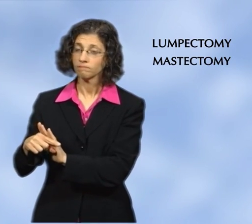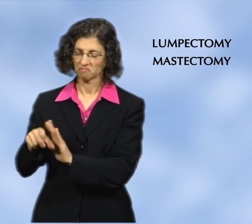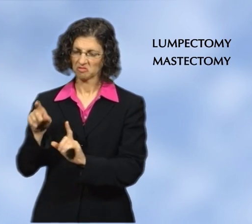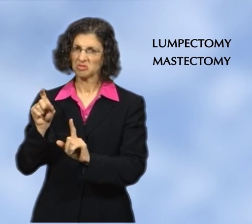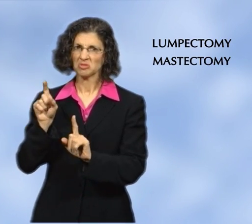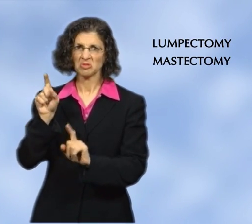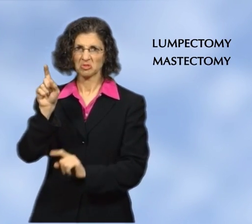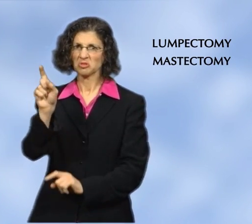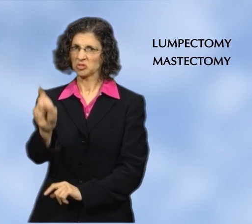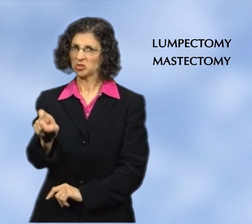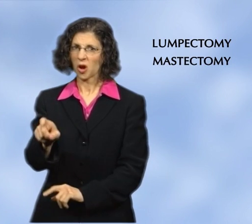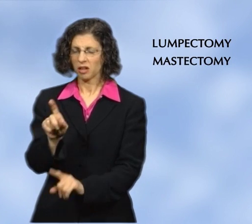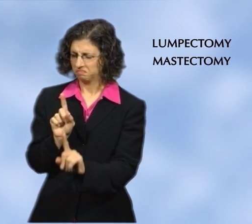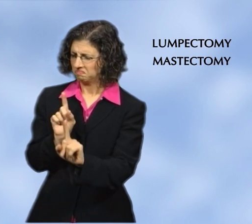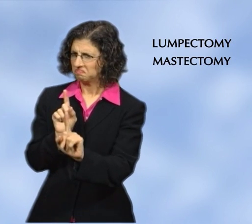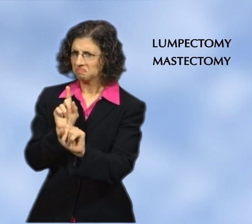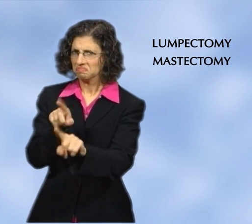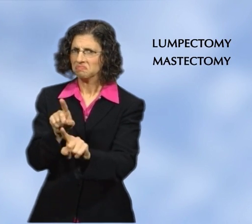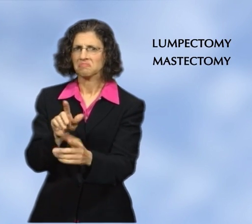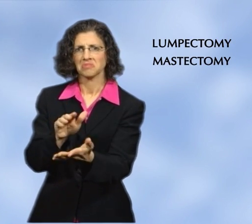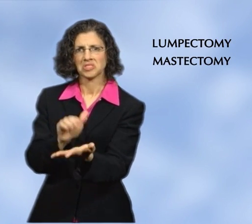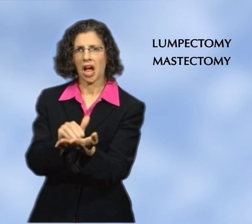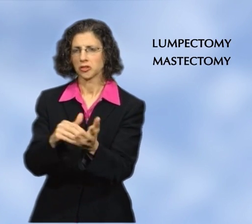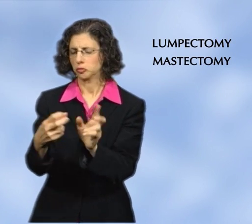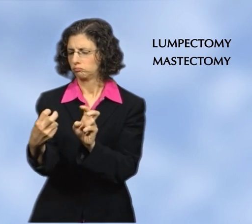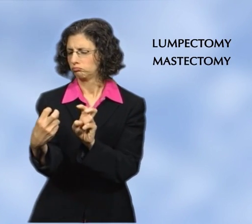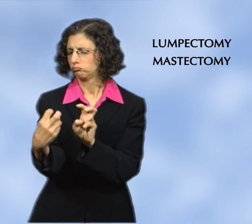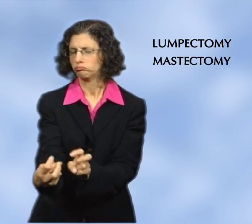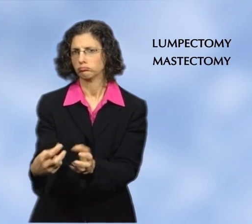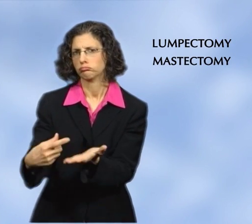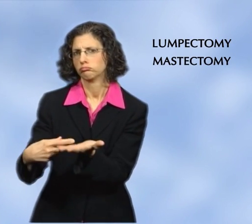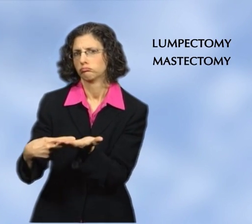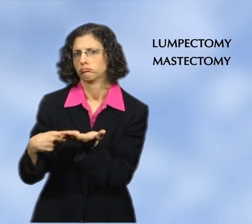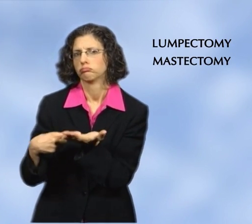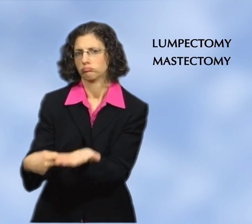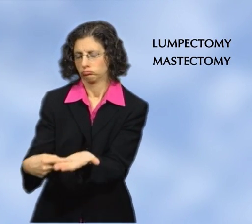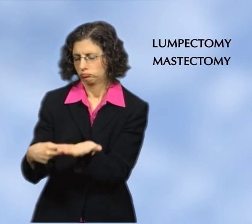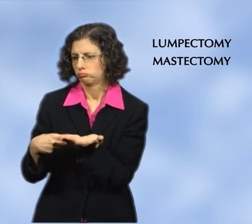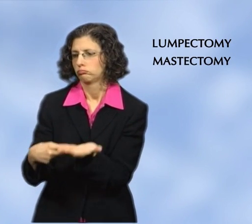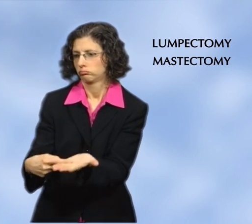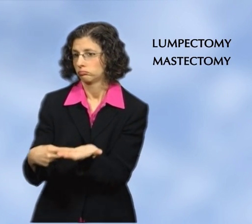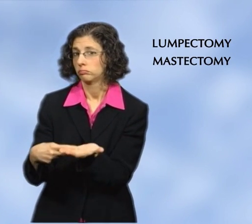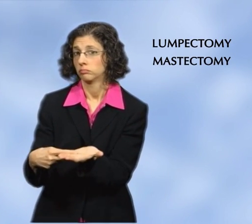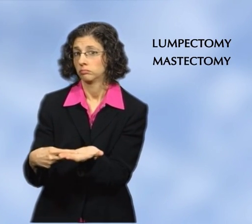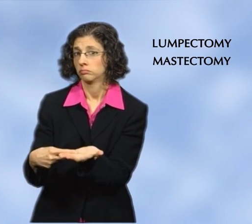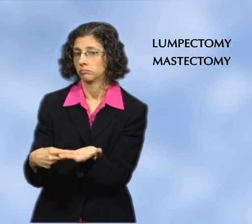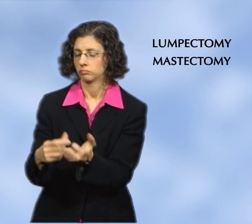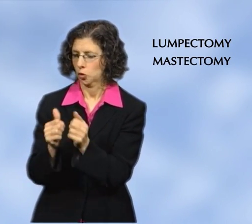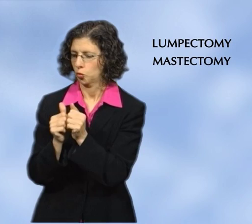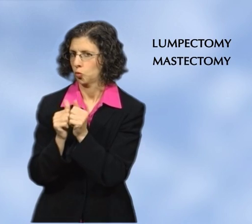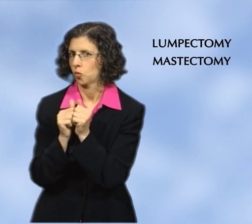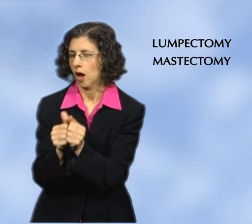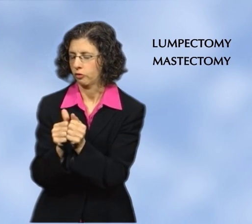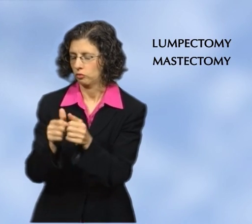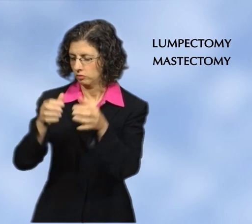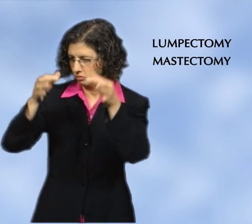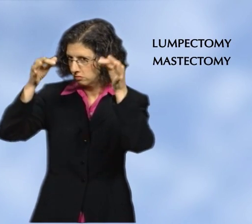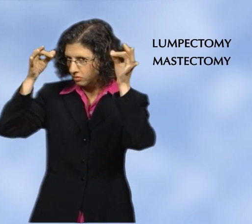that you need to discuss with your doctor before you both decide